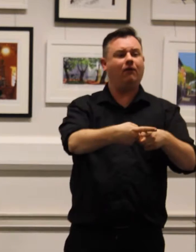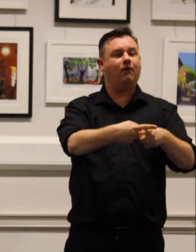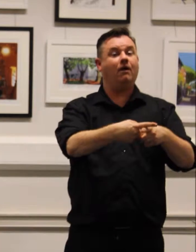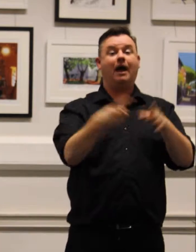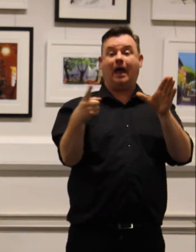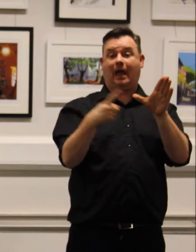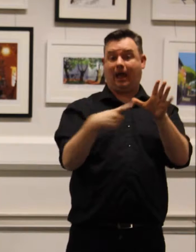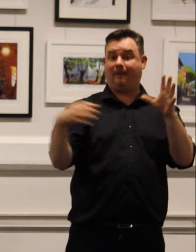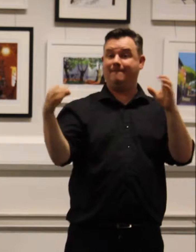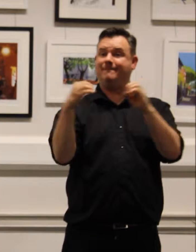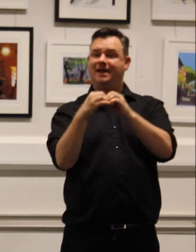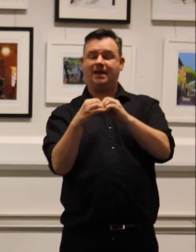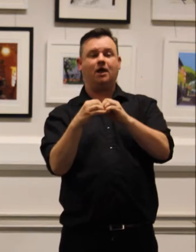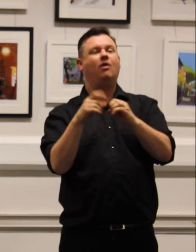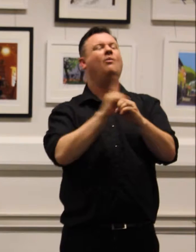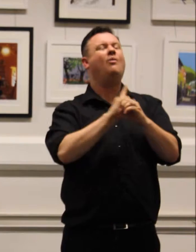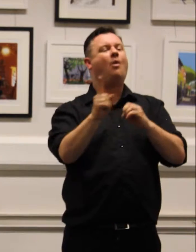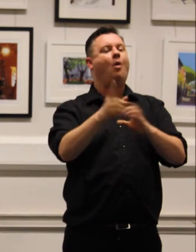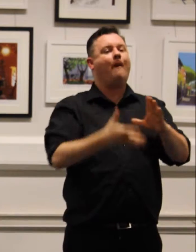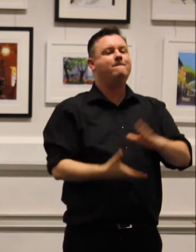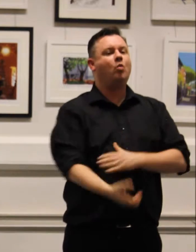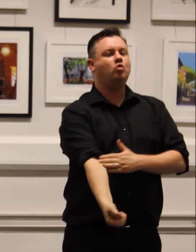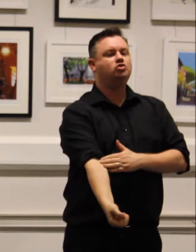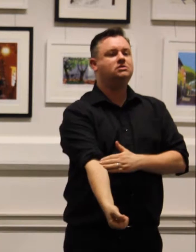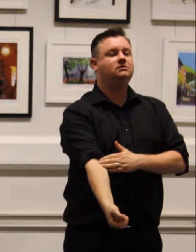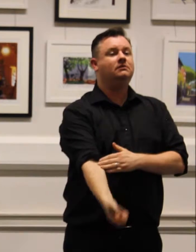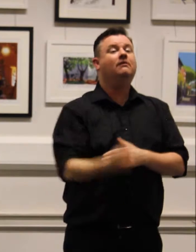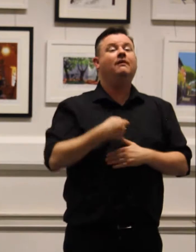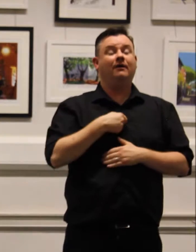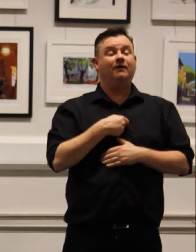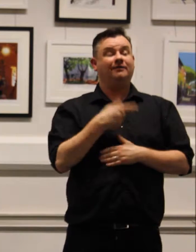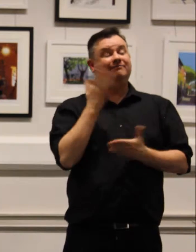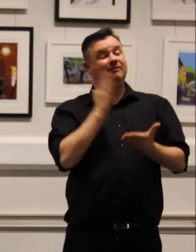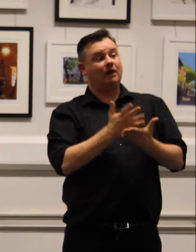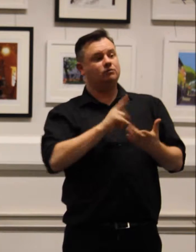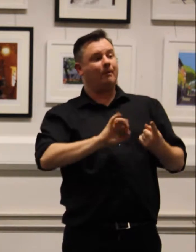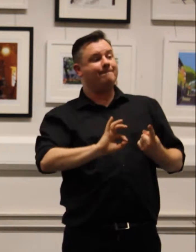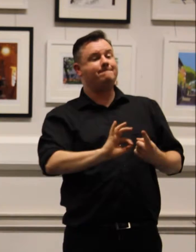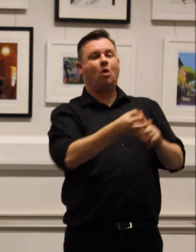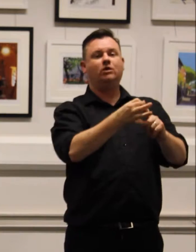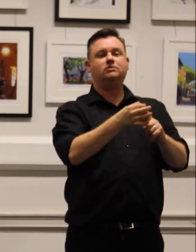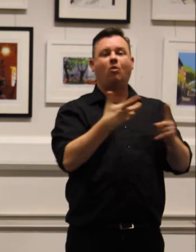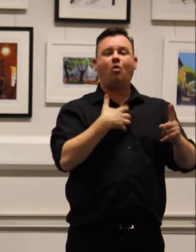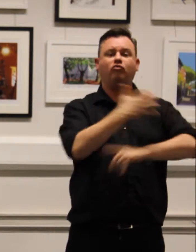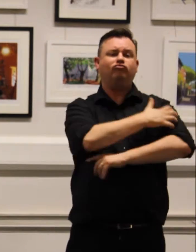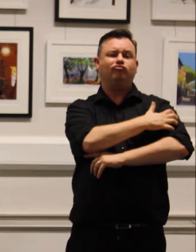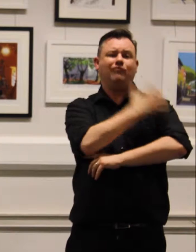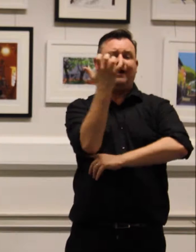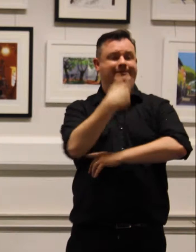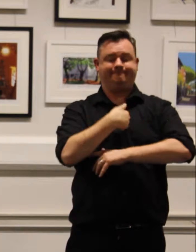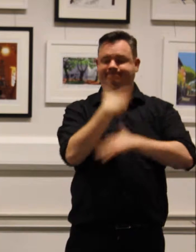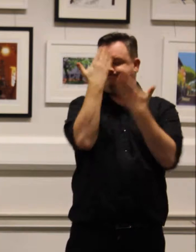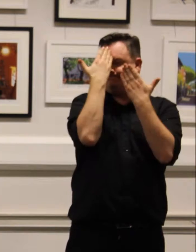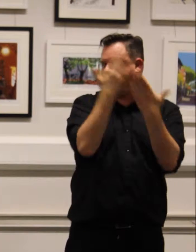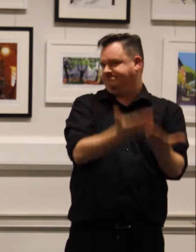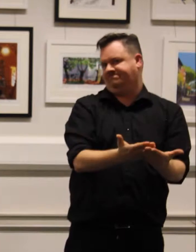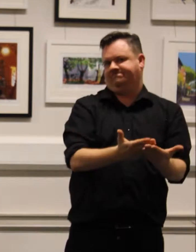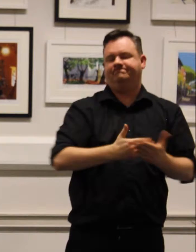for abortion. If that's to make a point or just be crass, I don't know. Here,